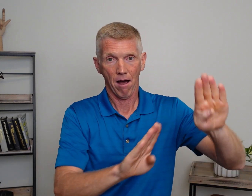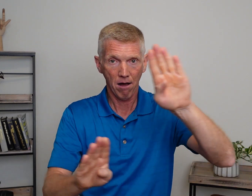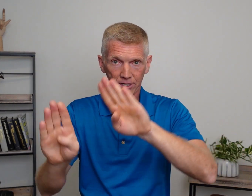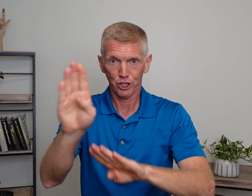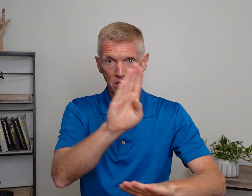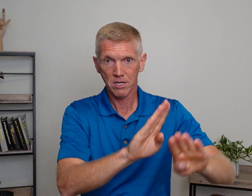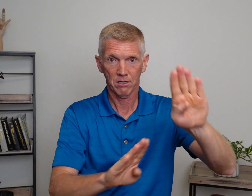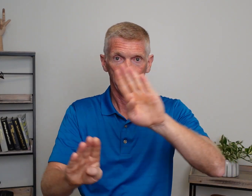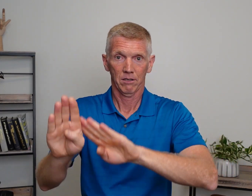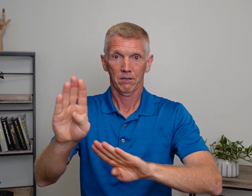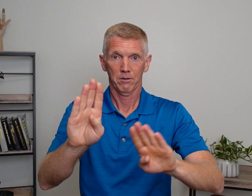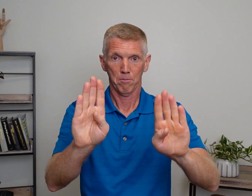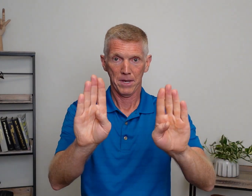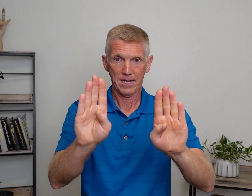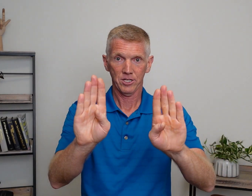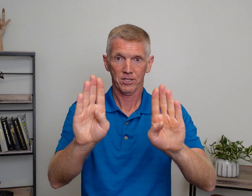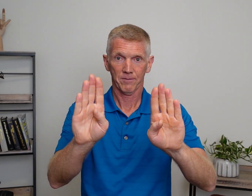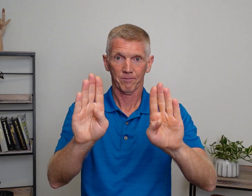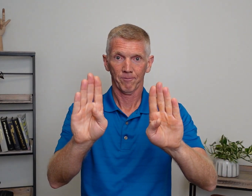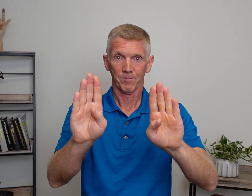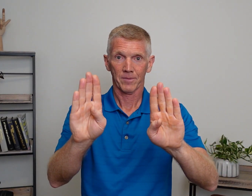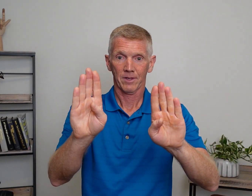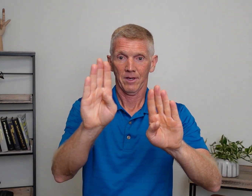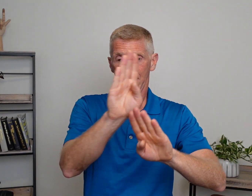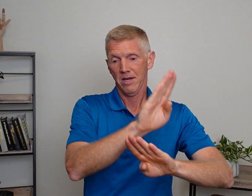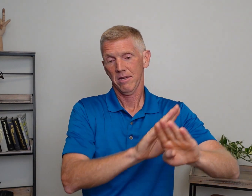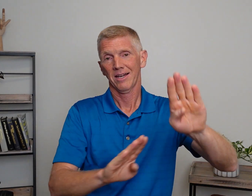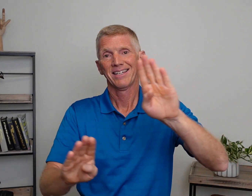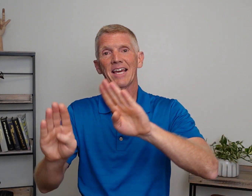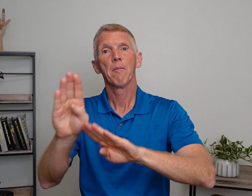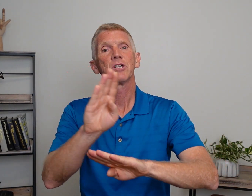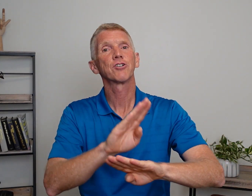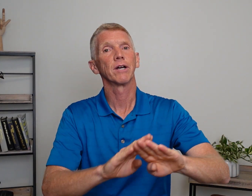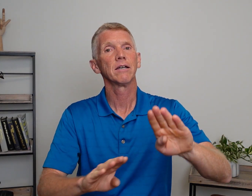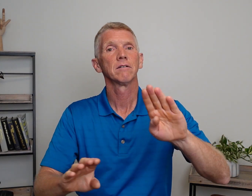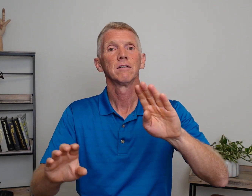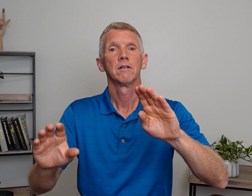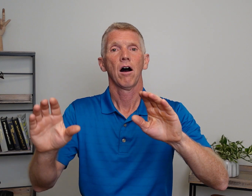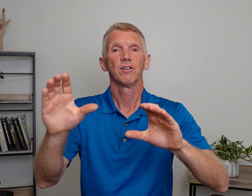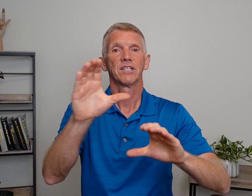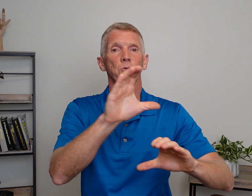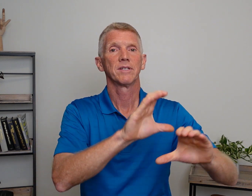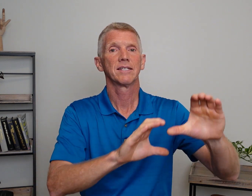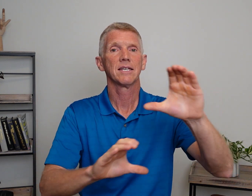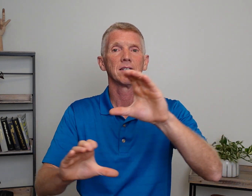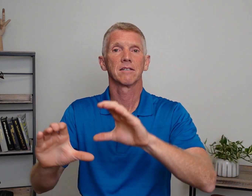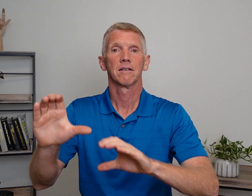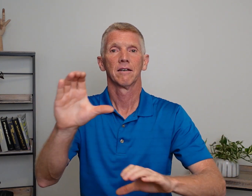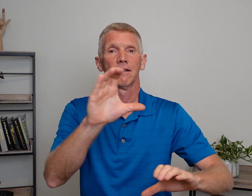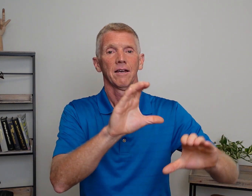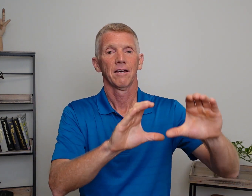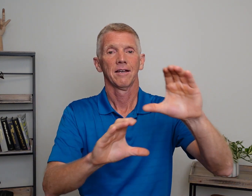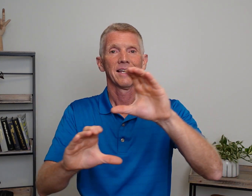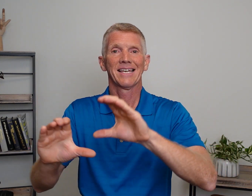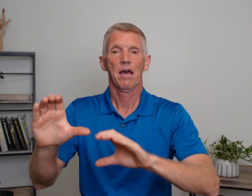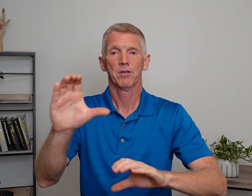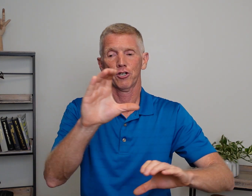Biology. Bs. Okay? Chemistry. I'll see with Cs. Chemistry.